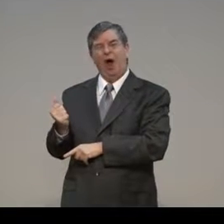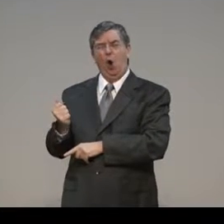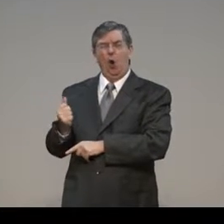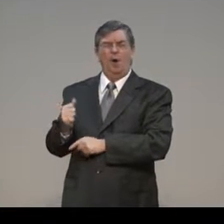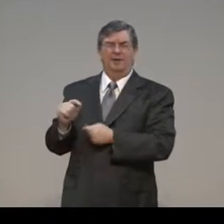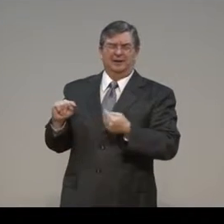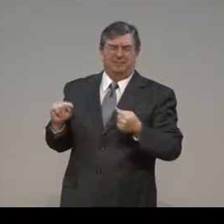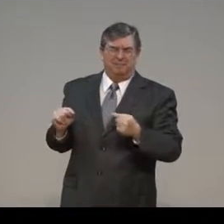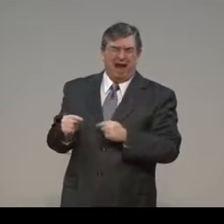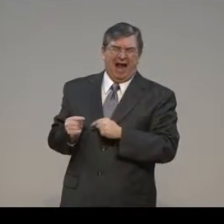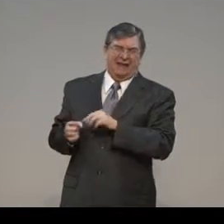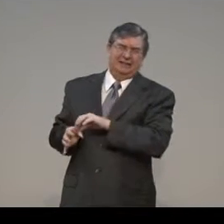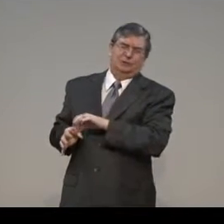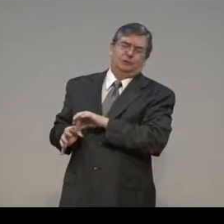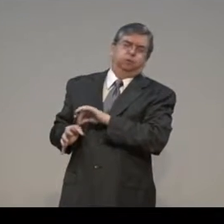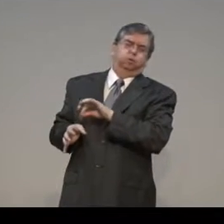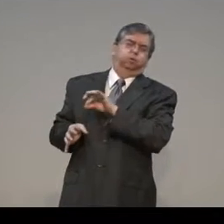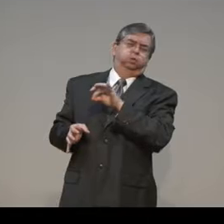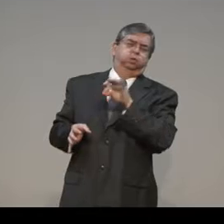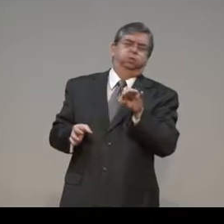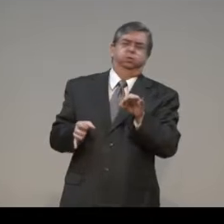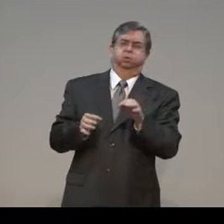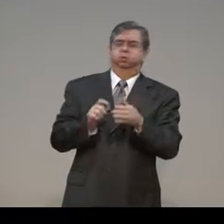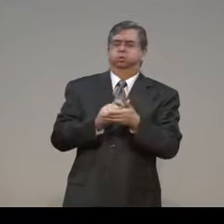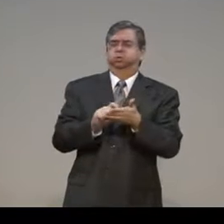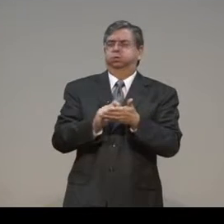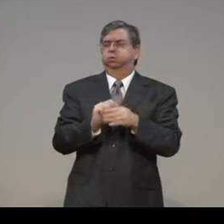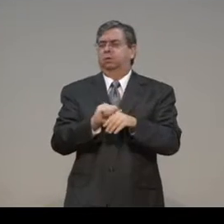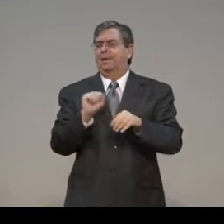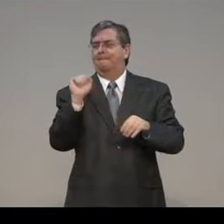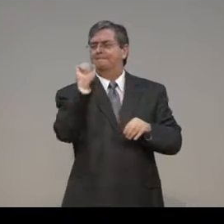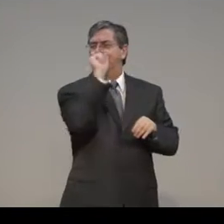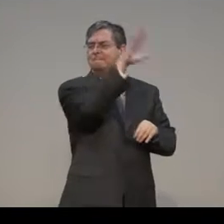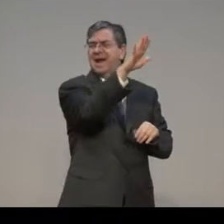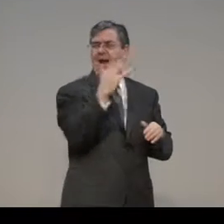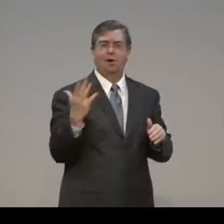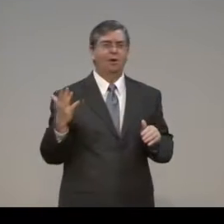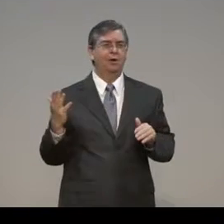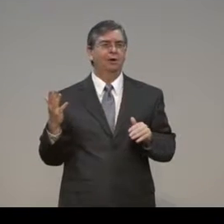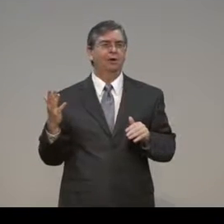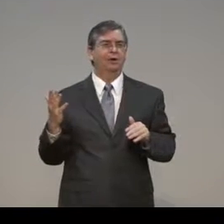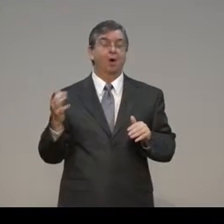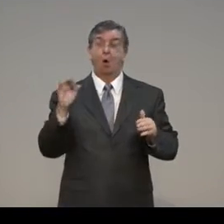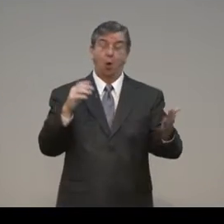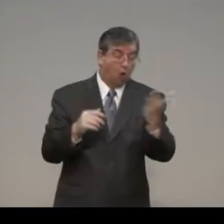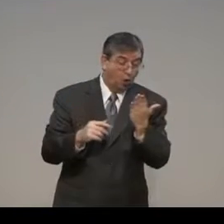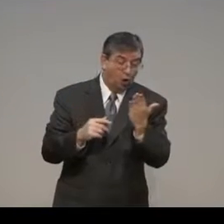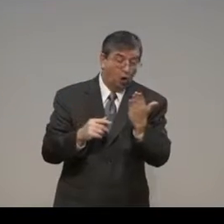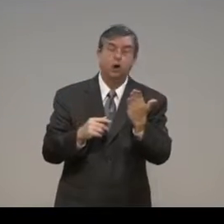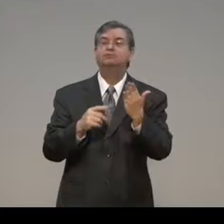The good news is that you have money, though it's painful to send in